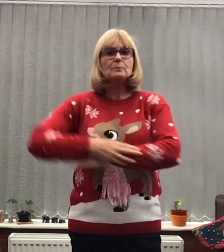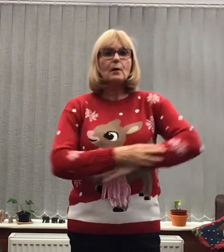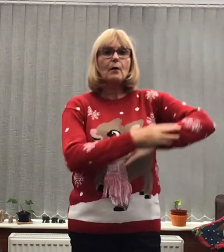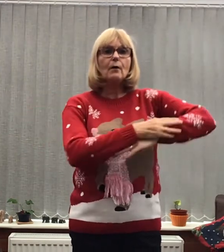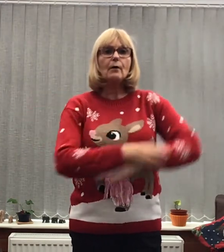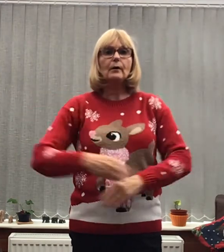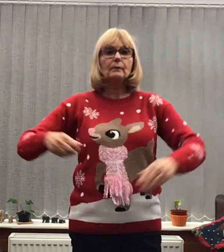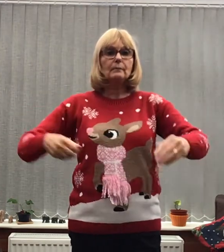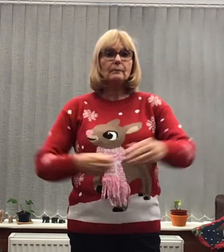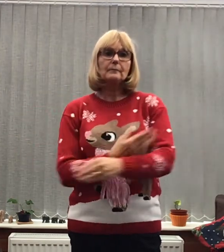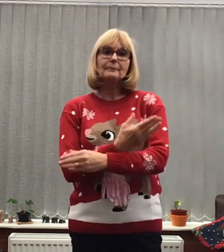born